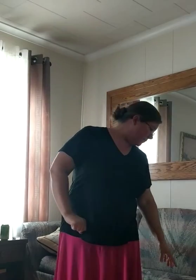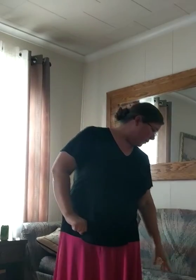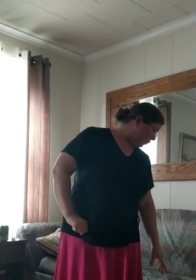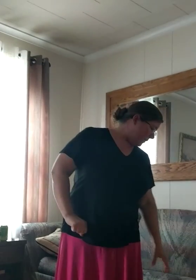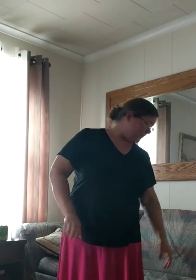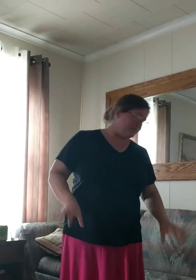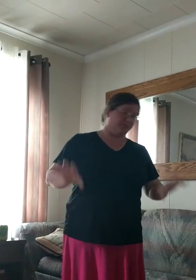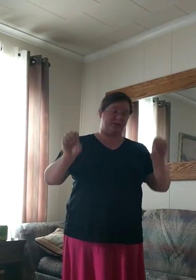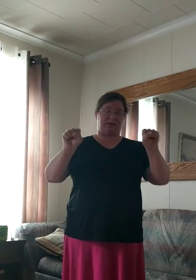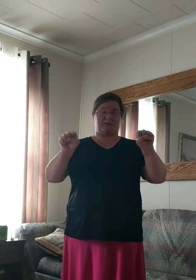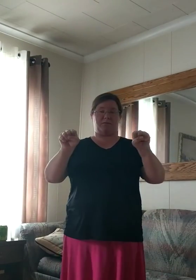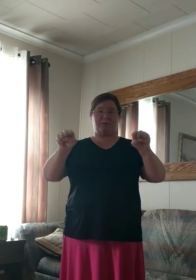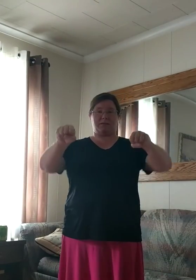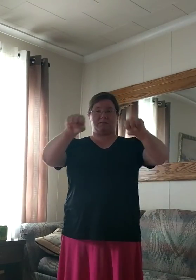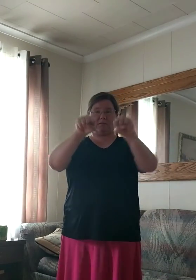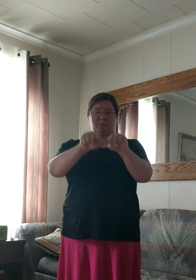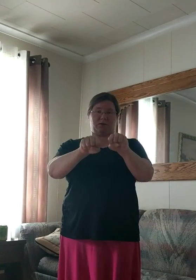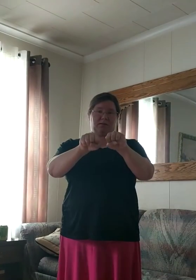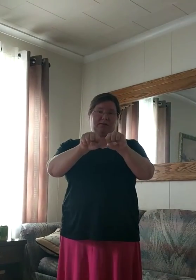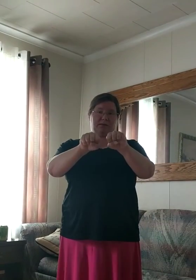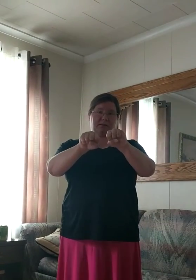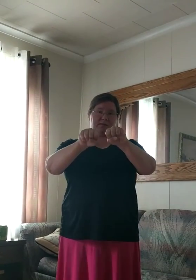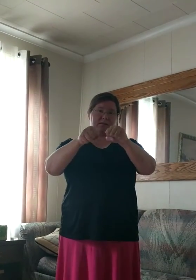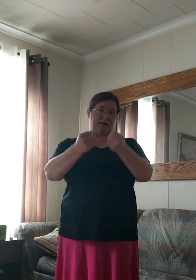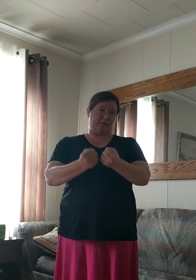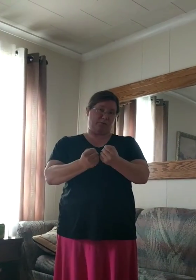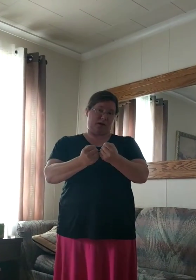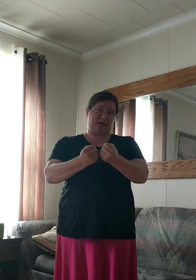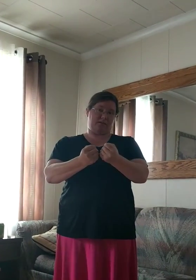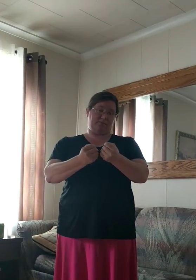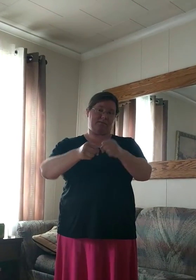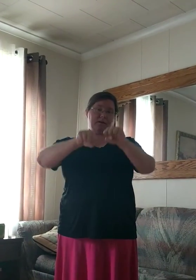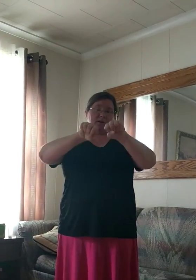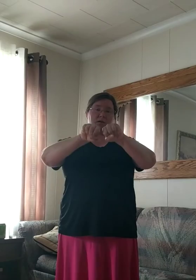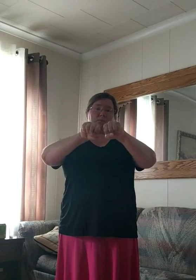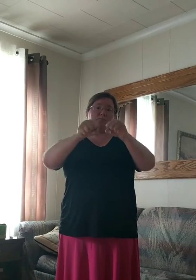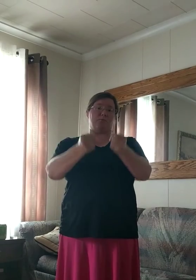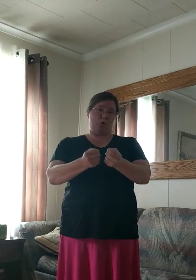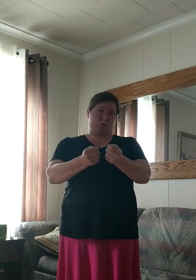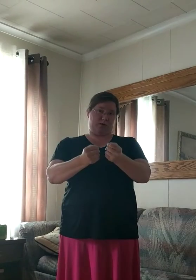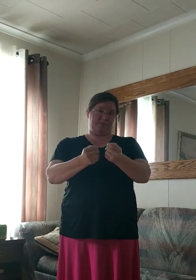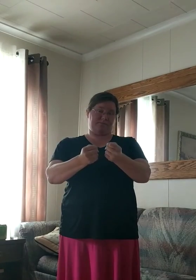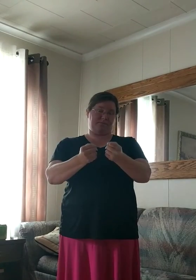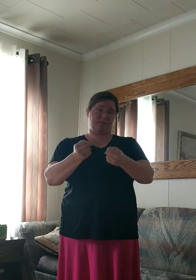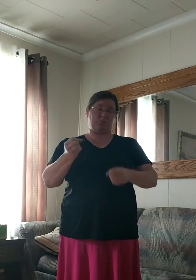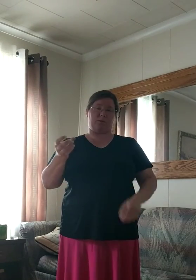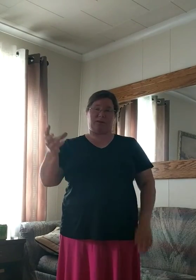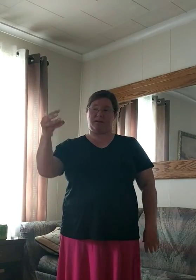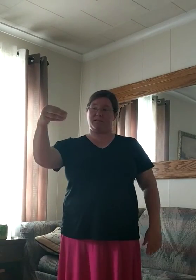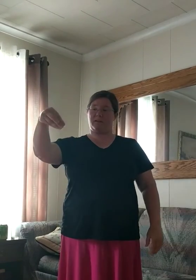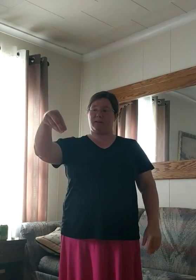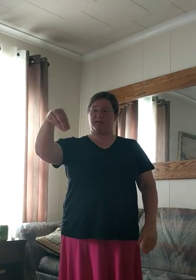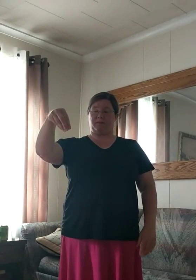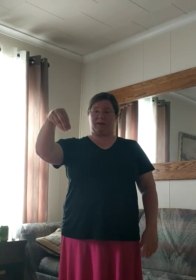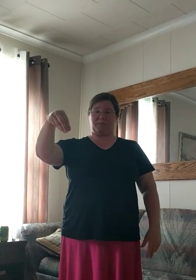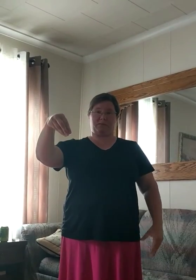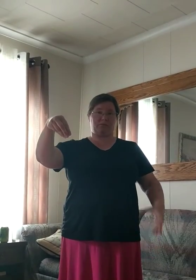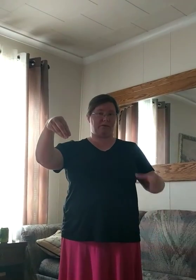Broken, we take two fists, put them near each other, and we break. Broken. Within, we cup this one,